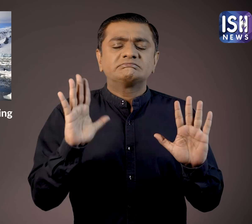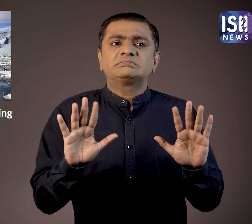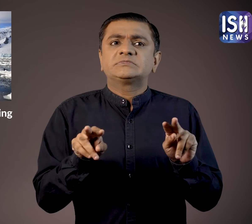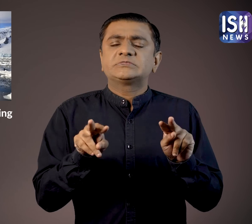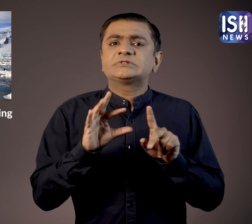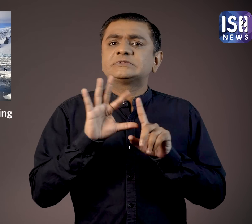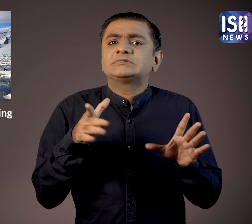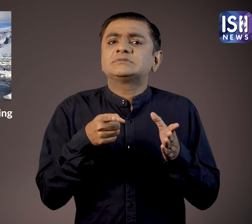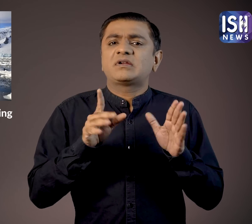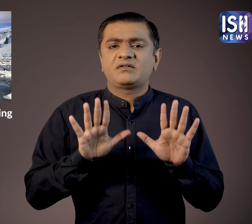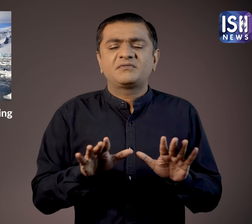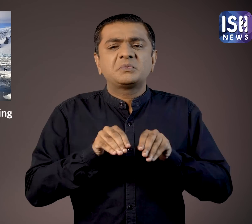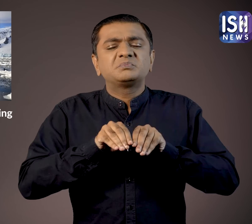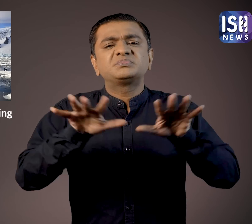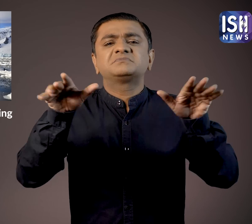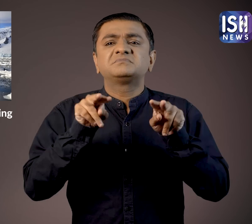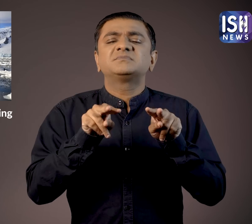This is a dangerous situation.